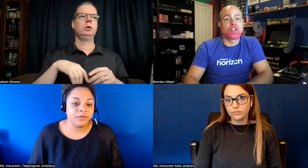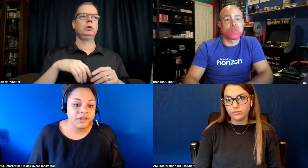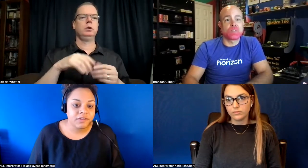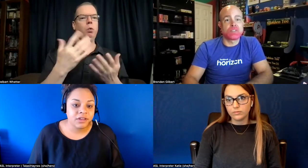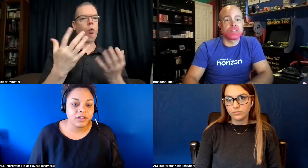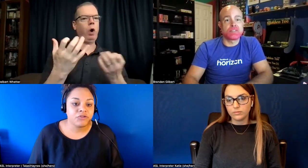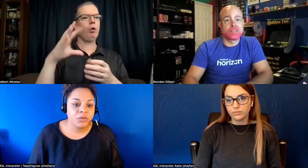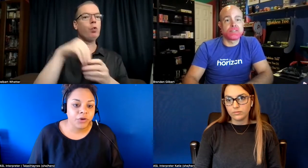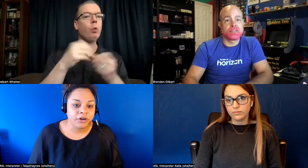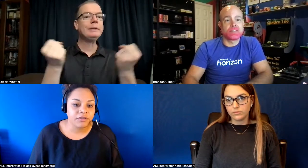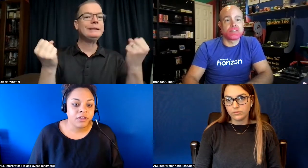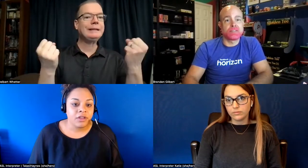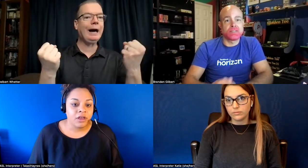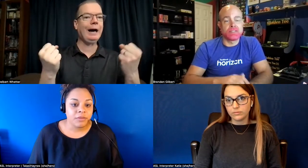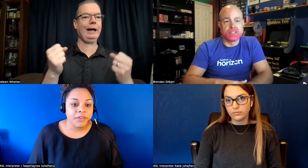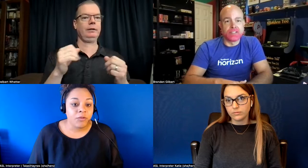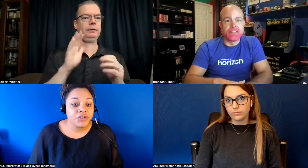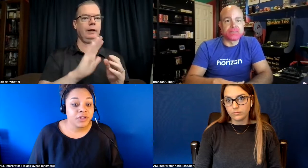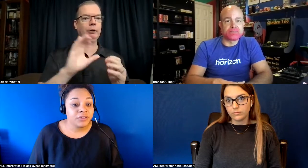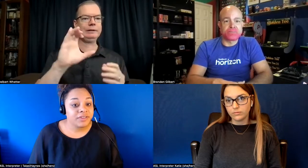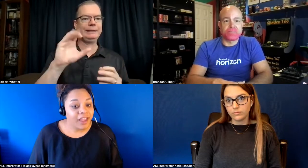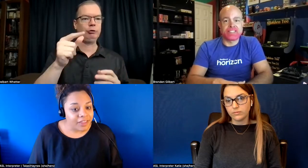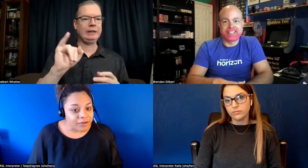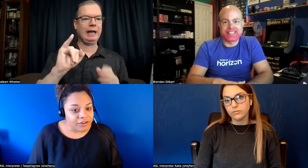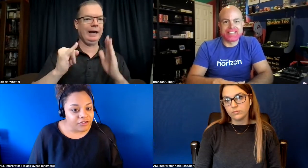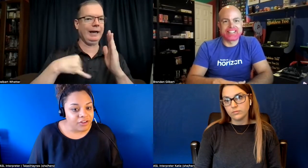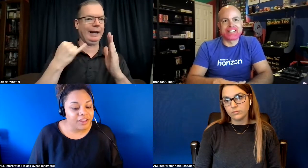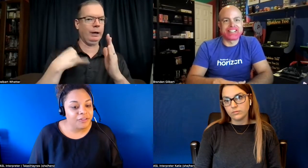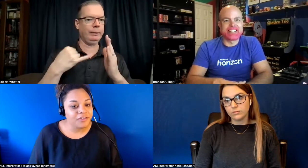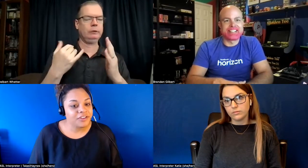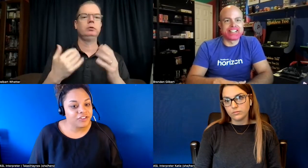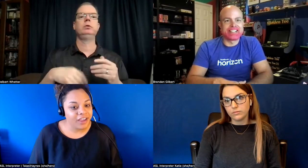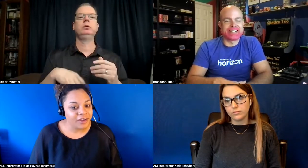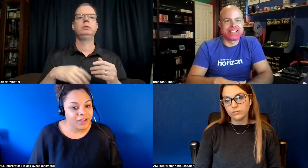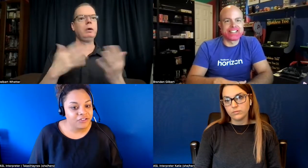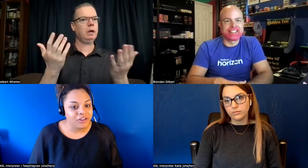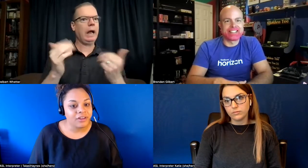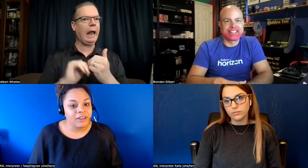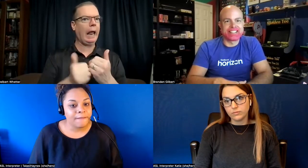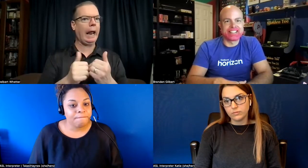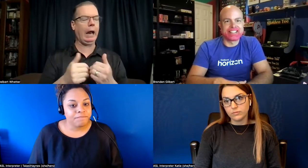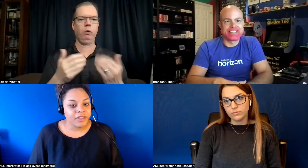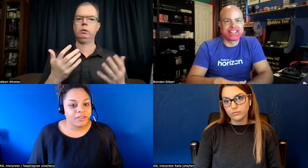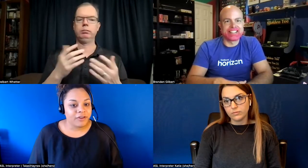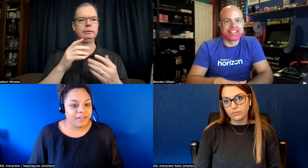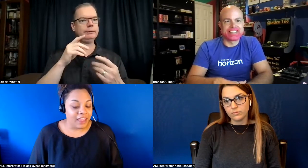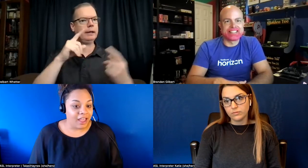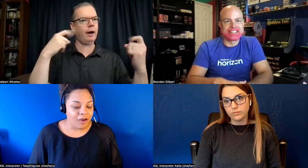disney and dreamworks um they want to include sign language in their cgi animation and they're asking how